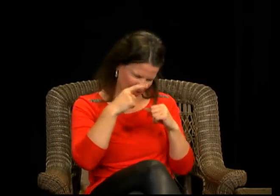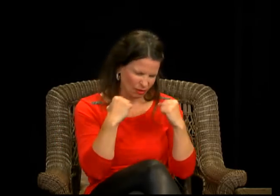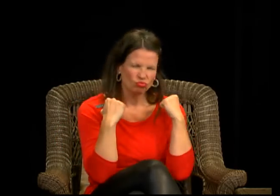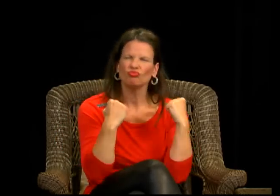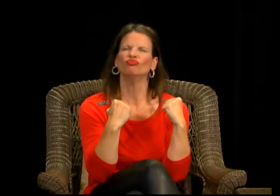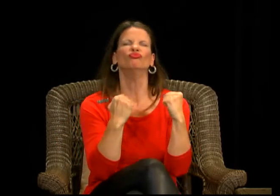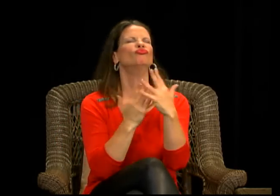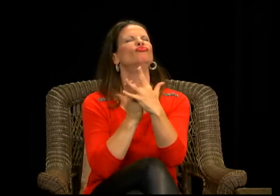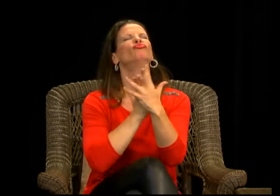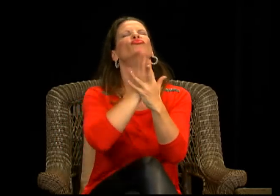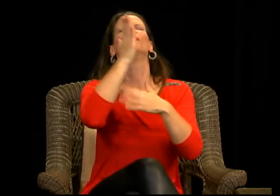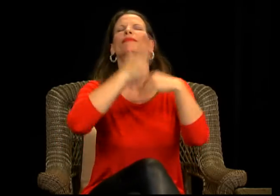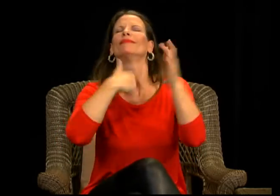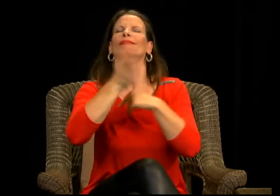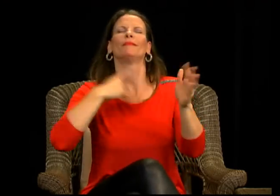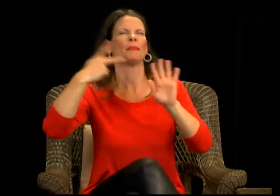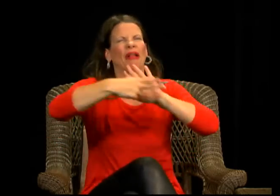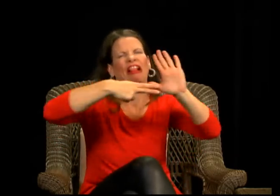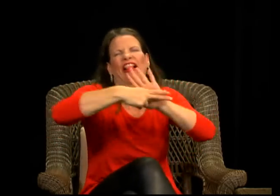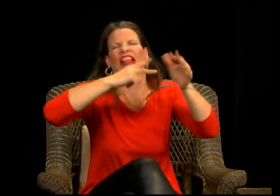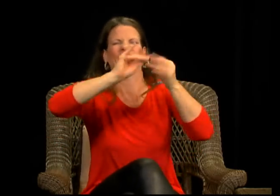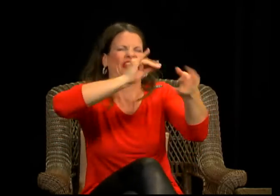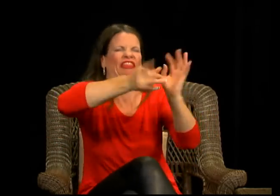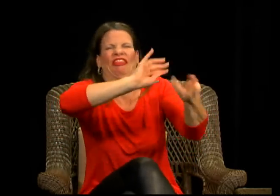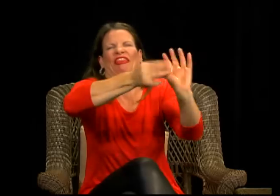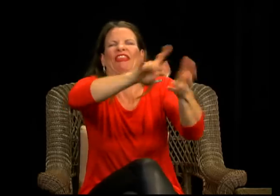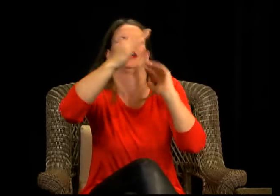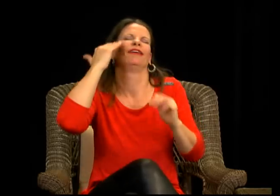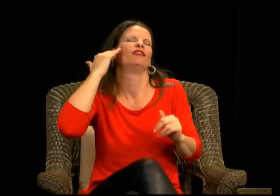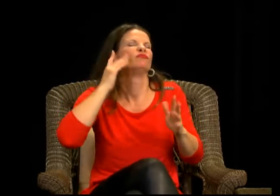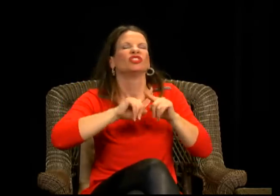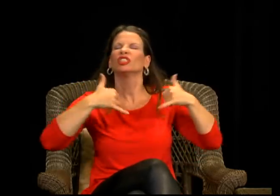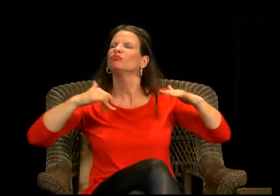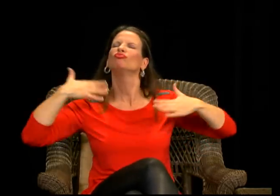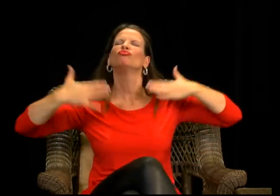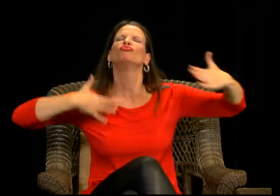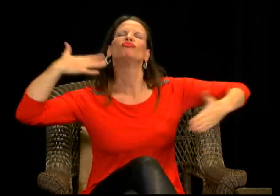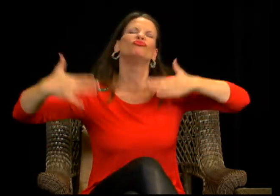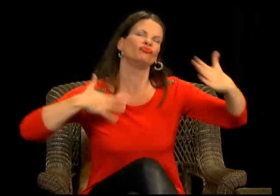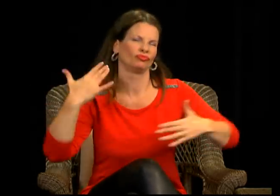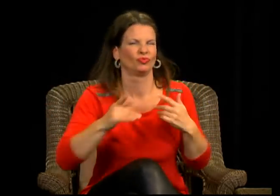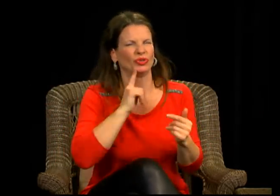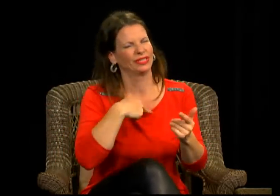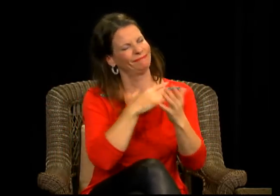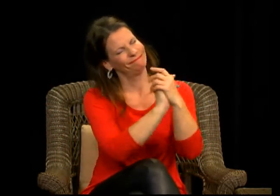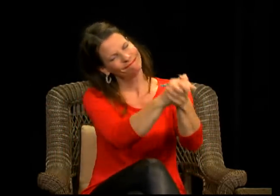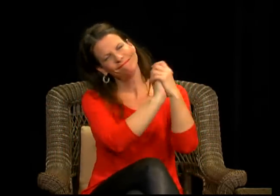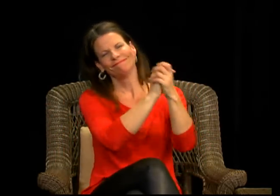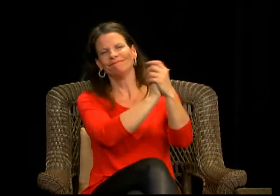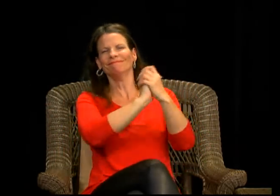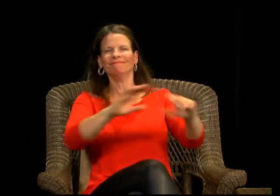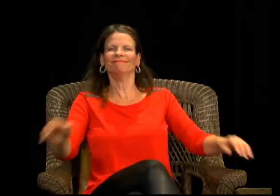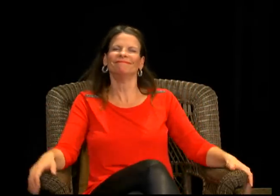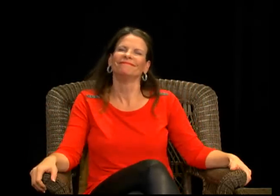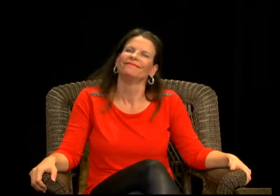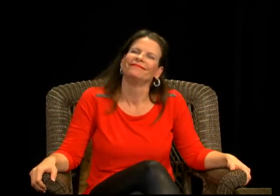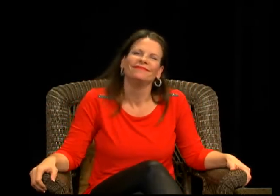in front of the world and i want to kind of take this opportunity to congratulate her on that that